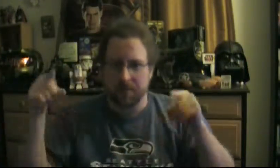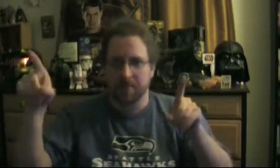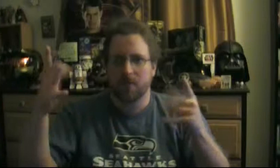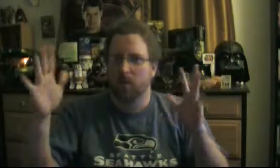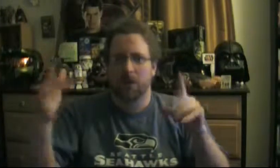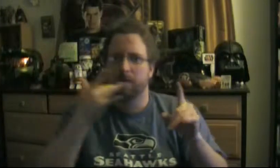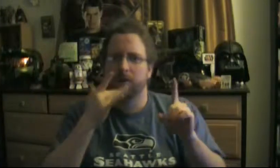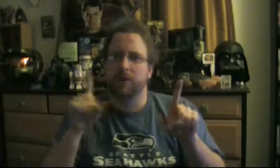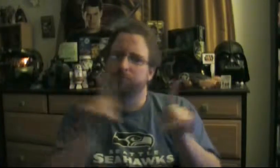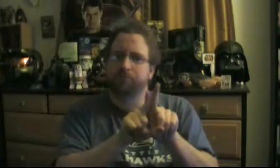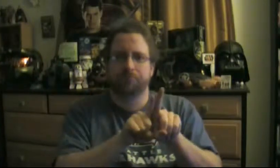There they